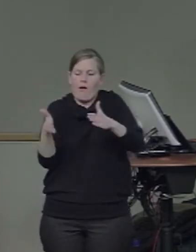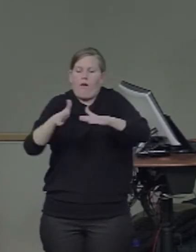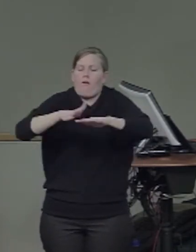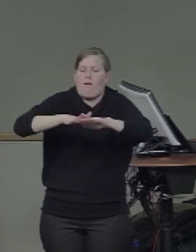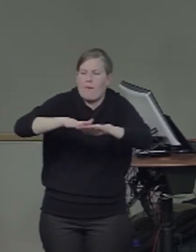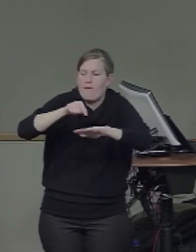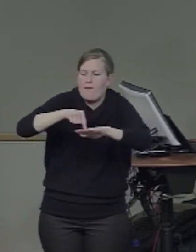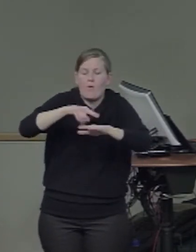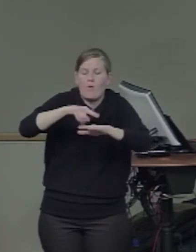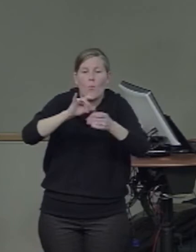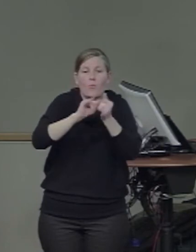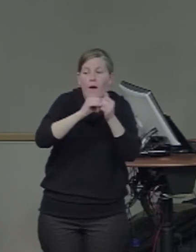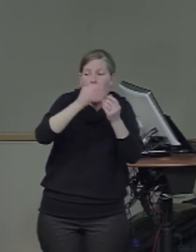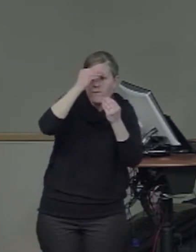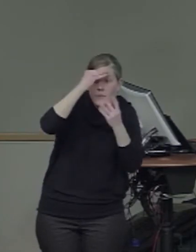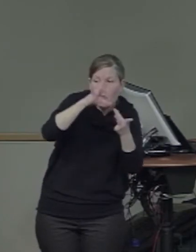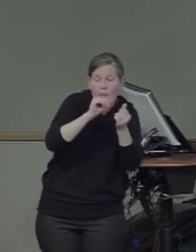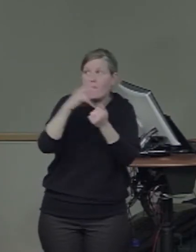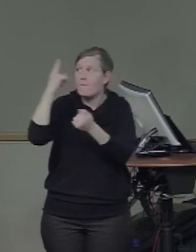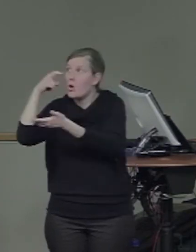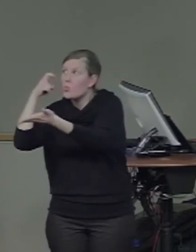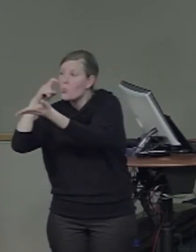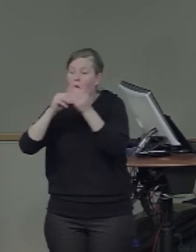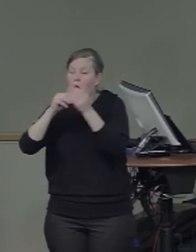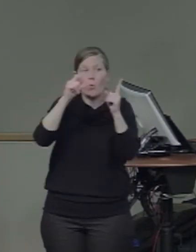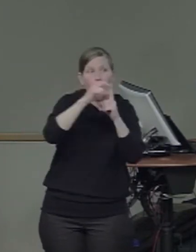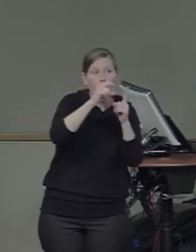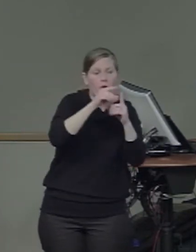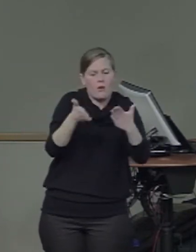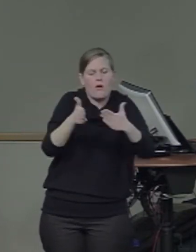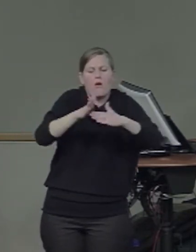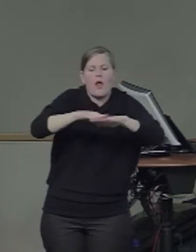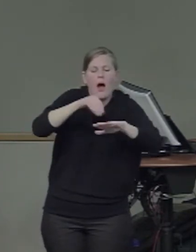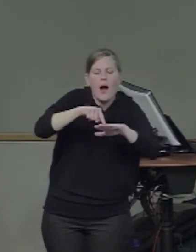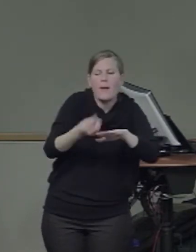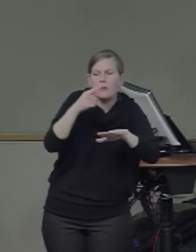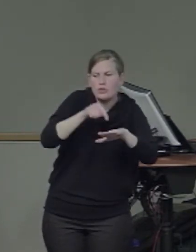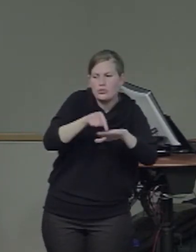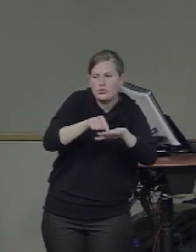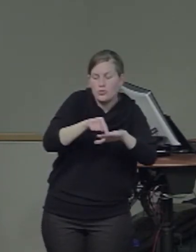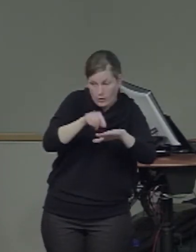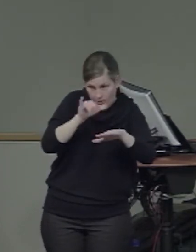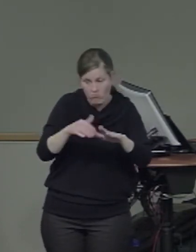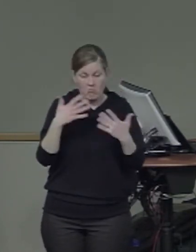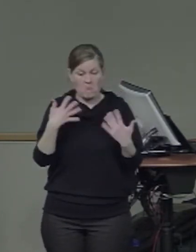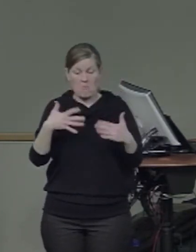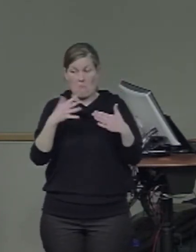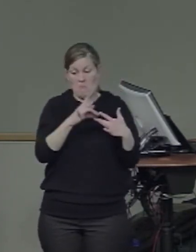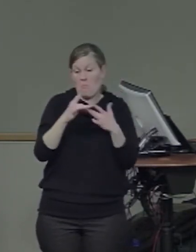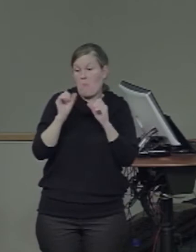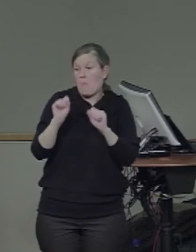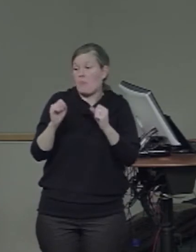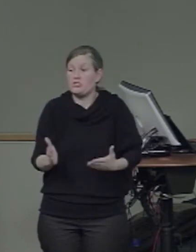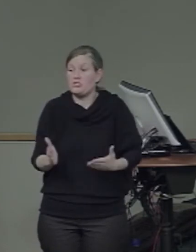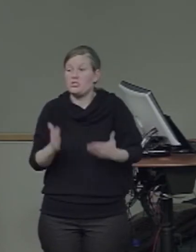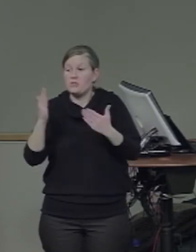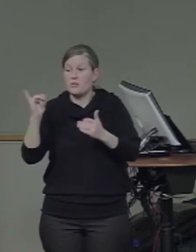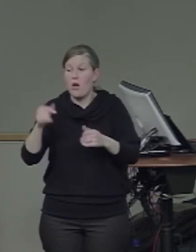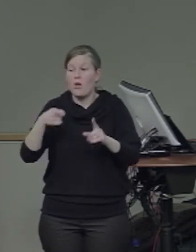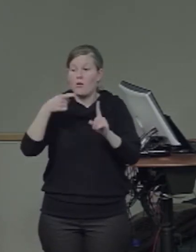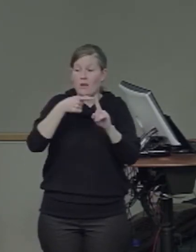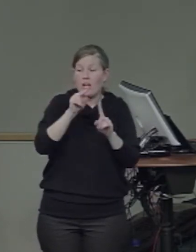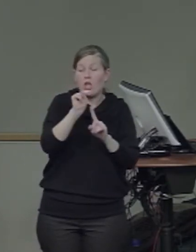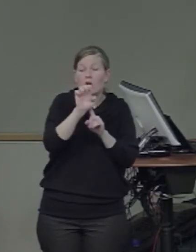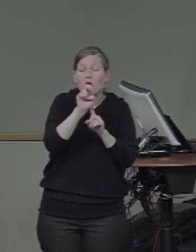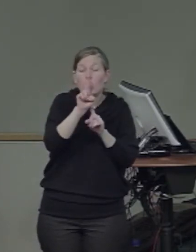faces and information about words, suggesting that there may be even down to individual neurons, something about the